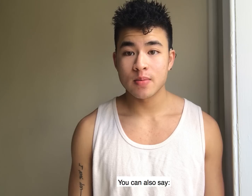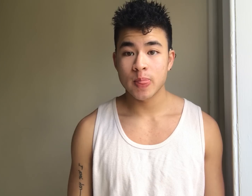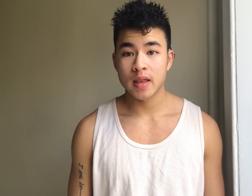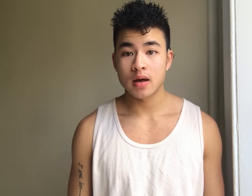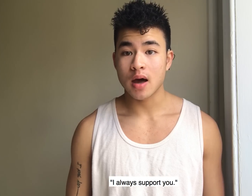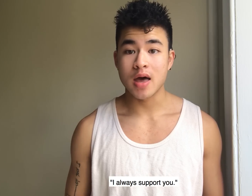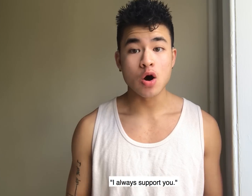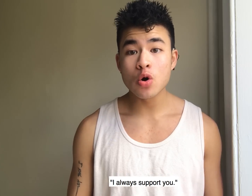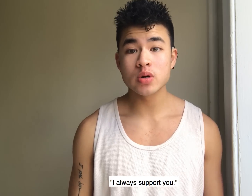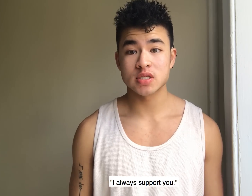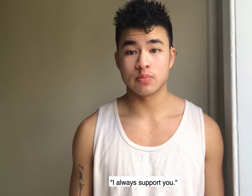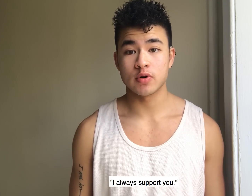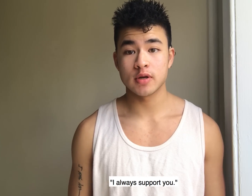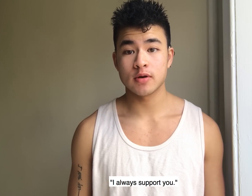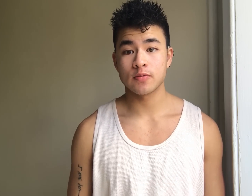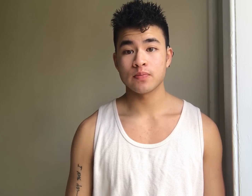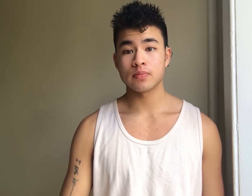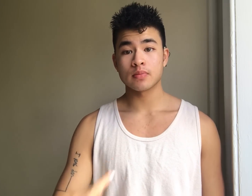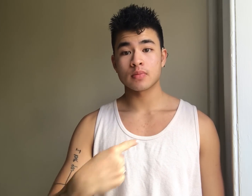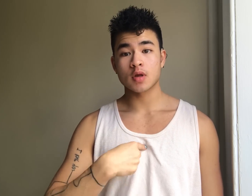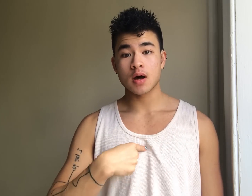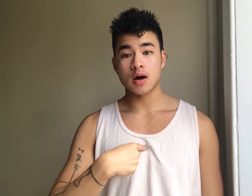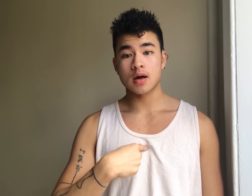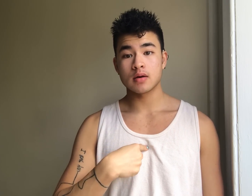I always support you I